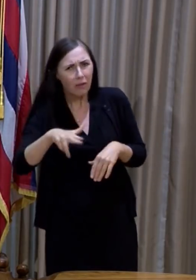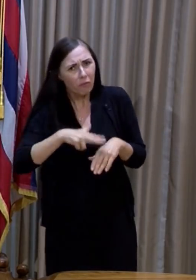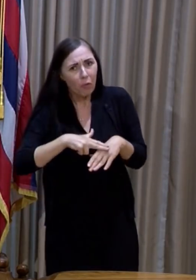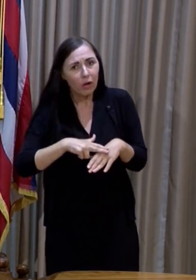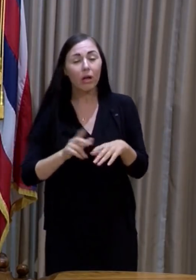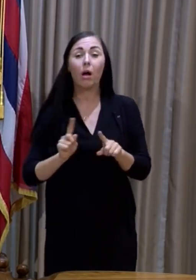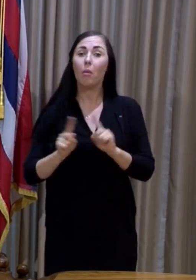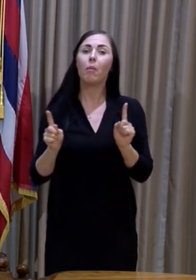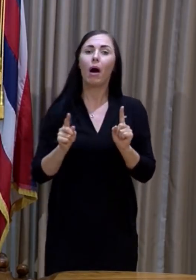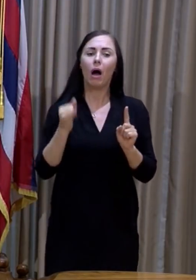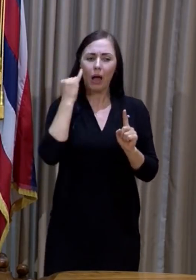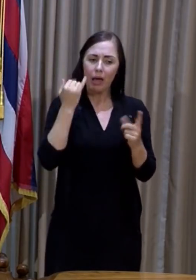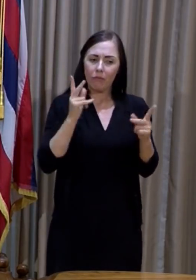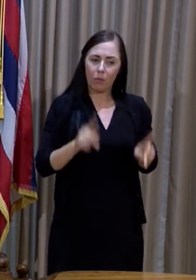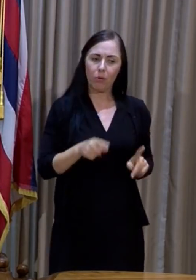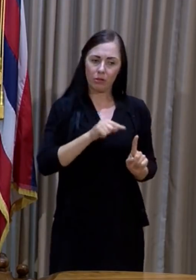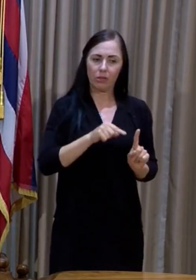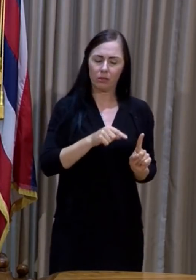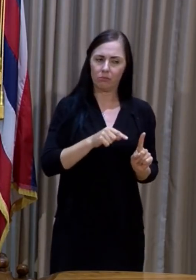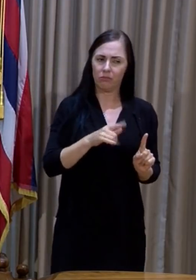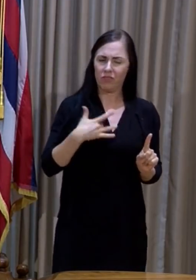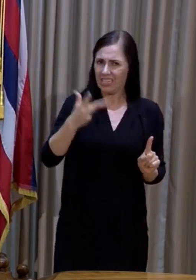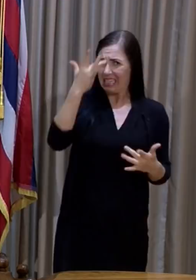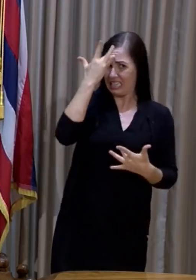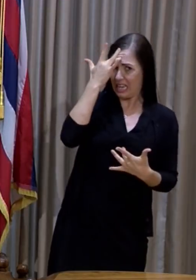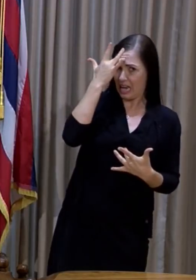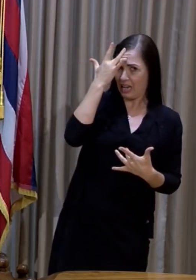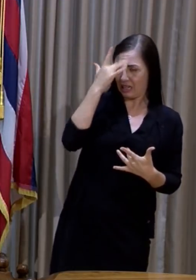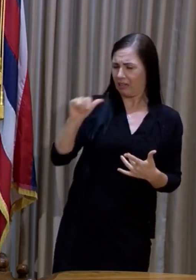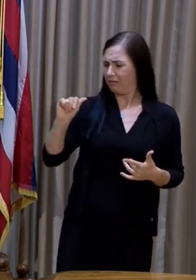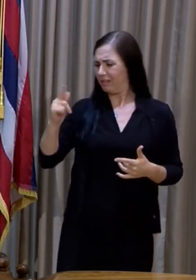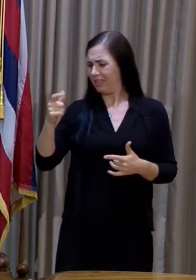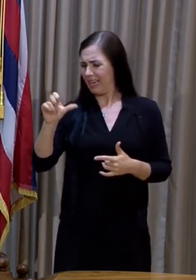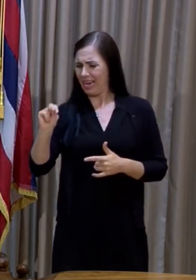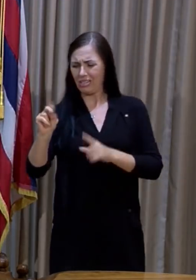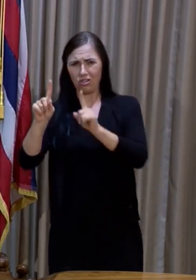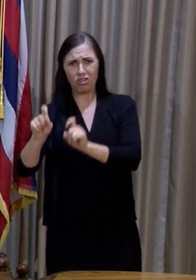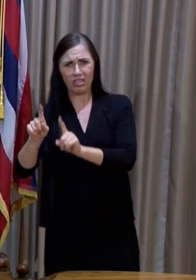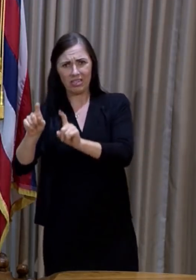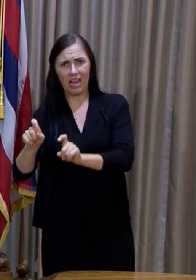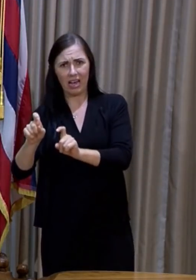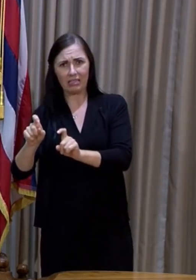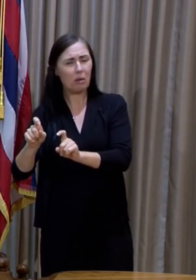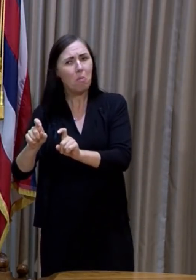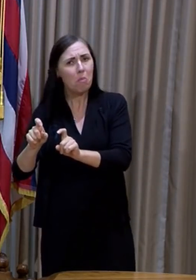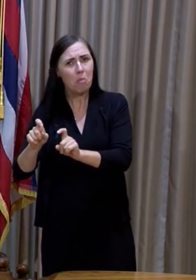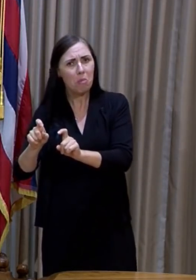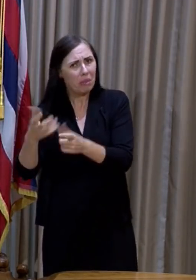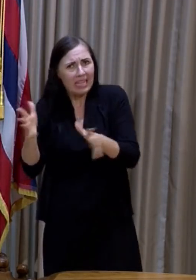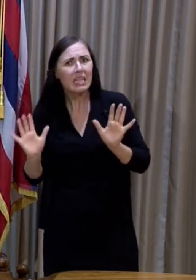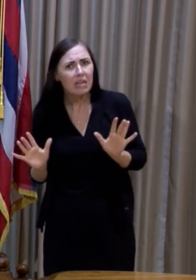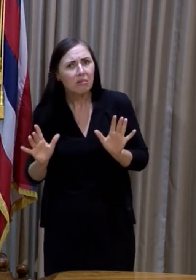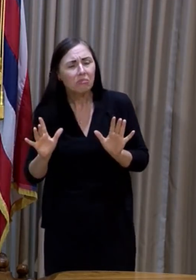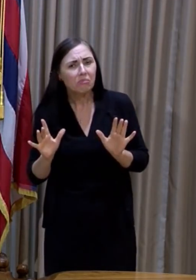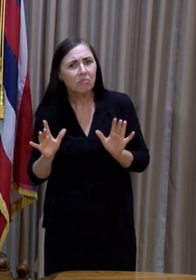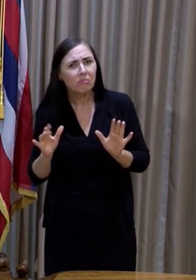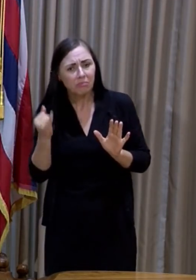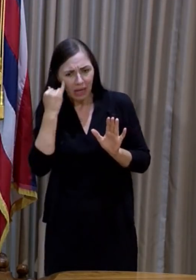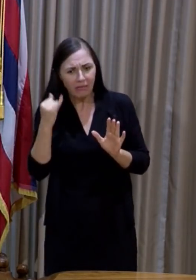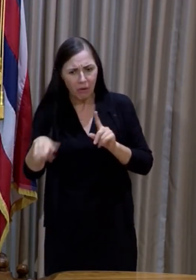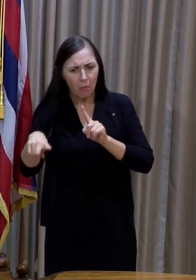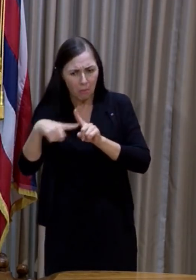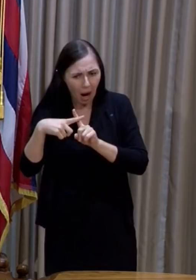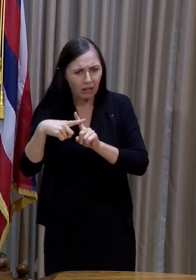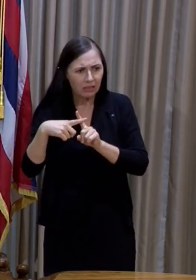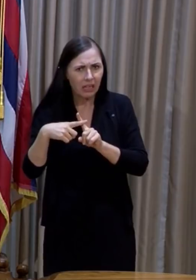But also, if people are symptomatic and you get an antigen test, you're done. You don't need to go on to do, you know, PCR on them necessarily. You can assume that that person has